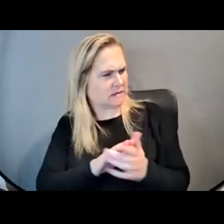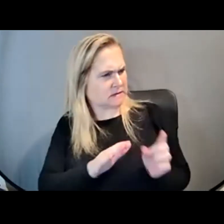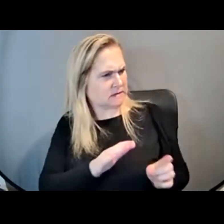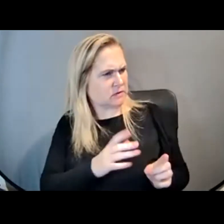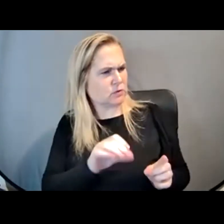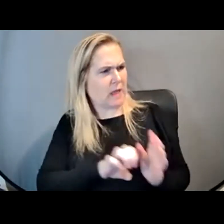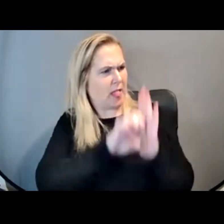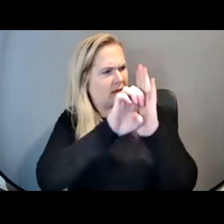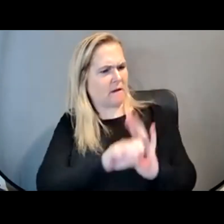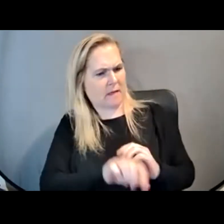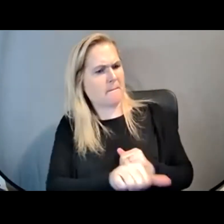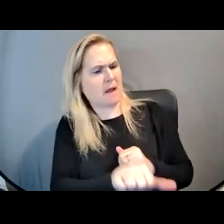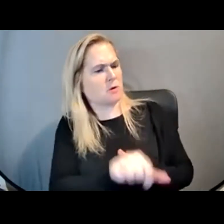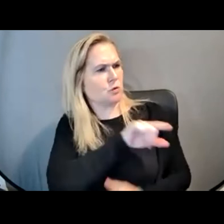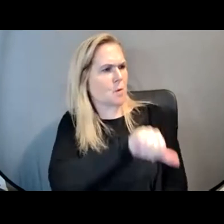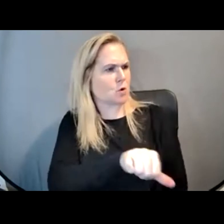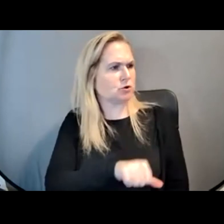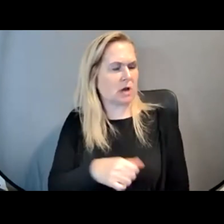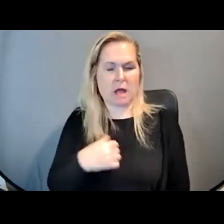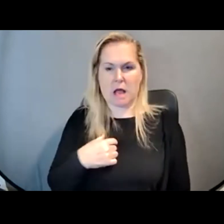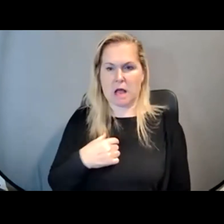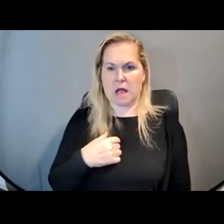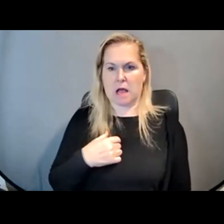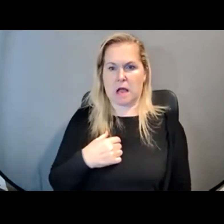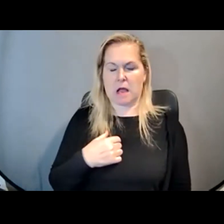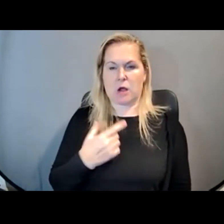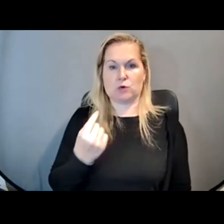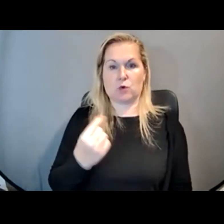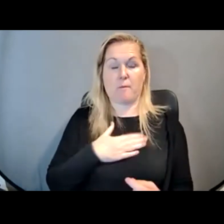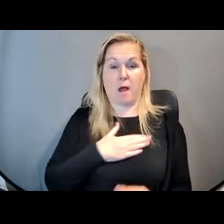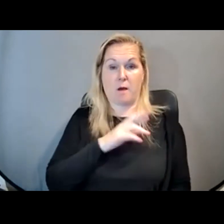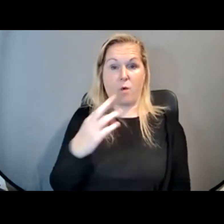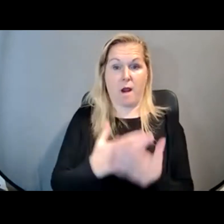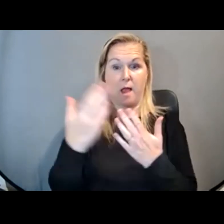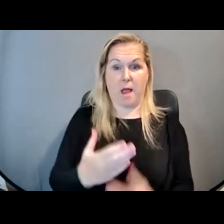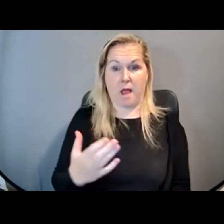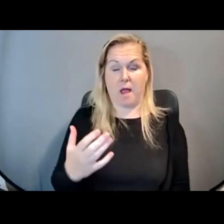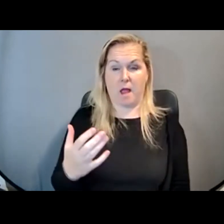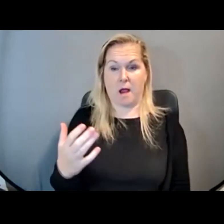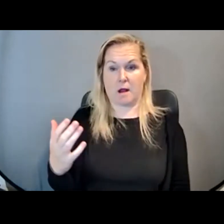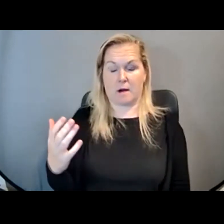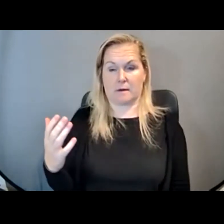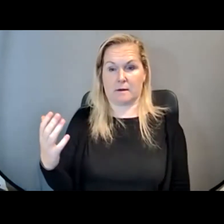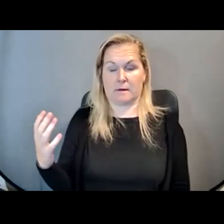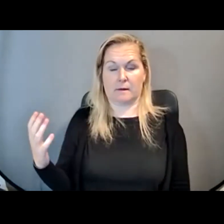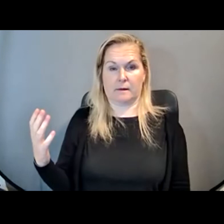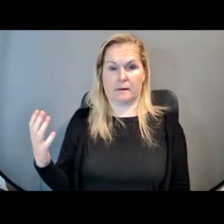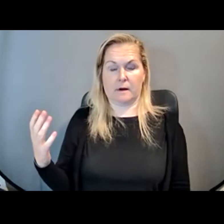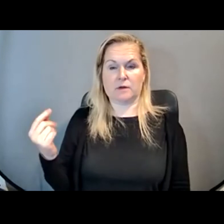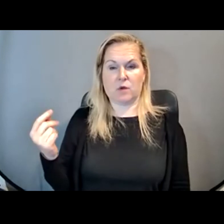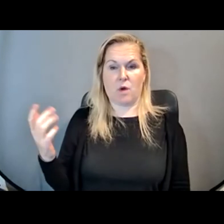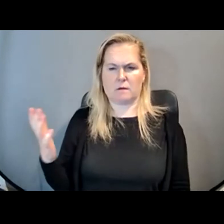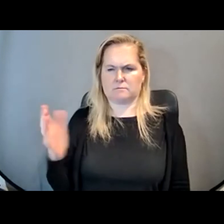elevator button. At which point, I took my right hand, reached across my body,